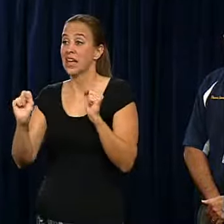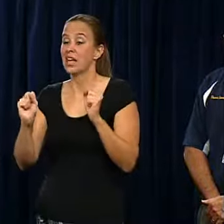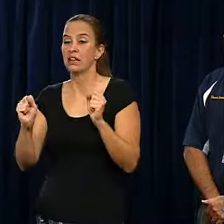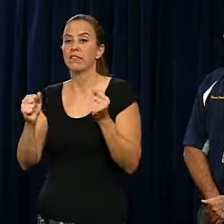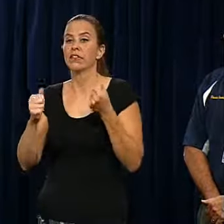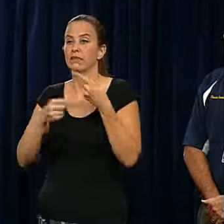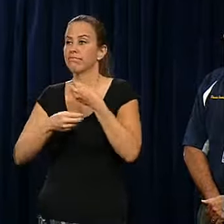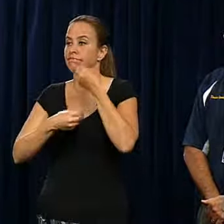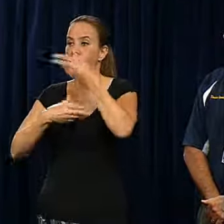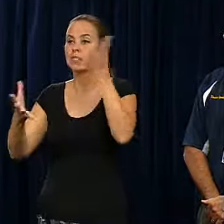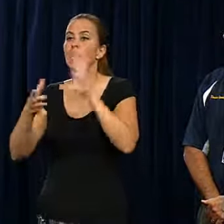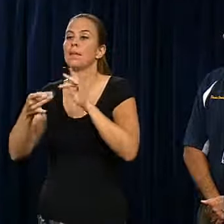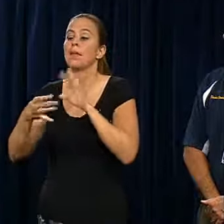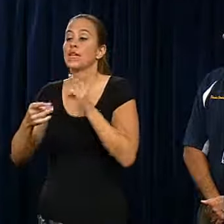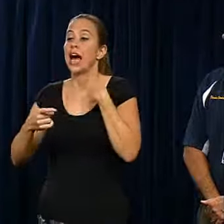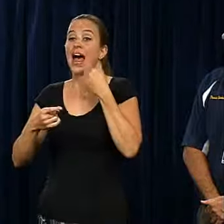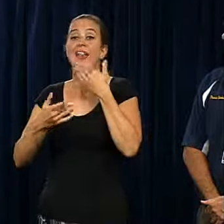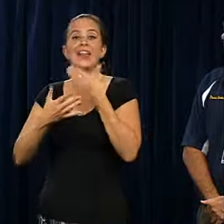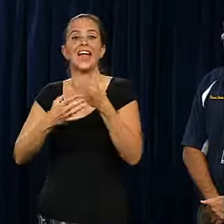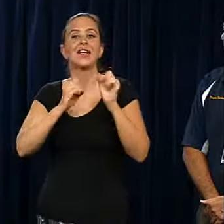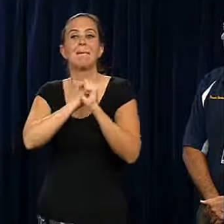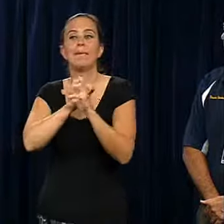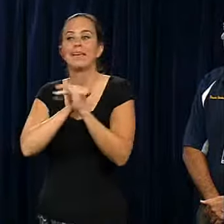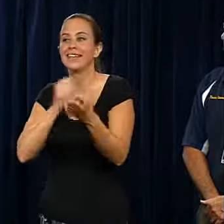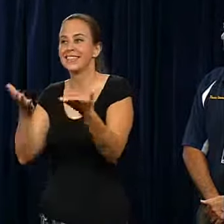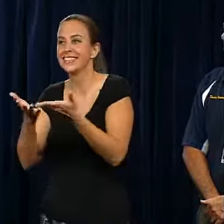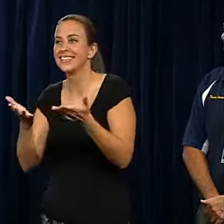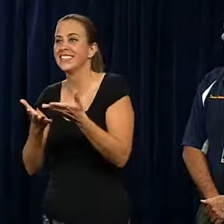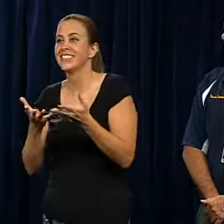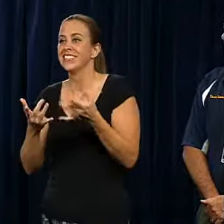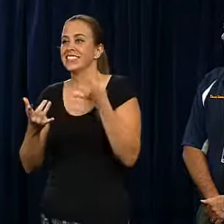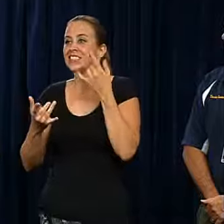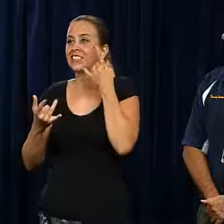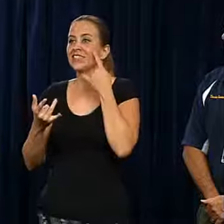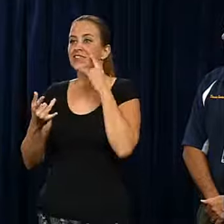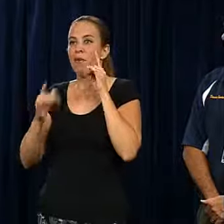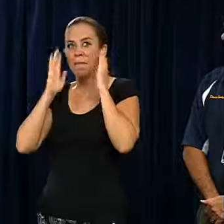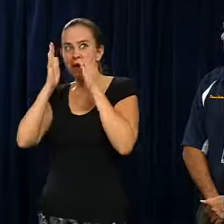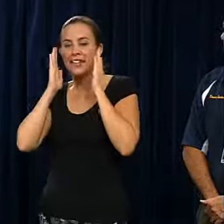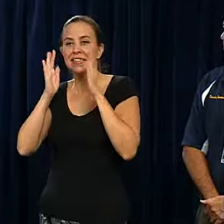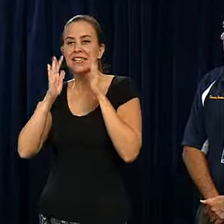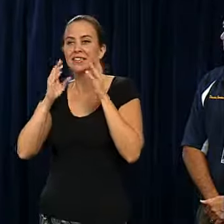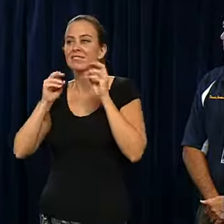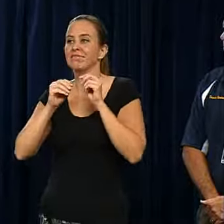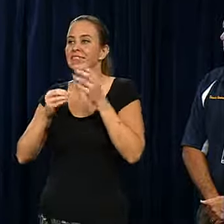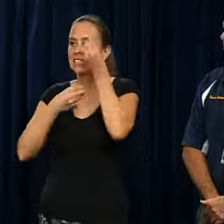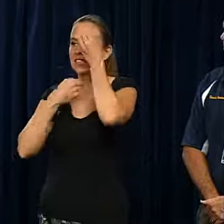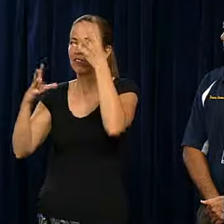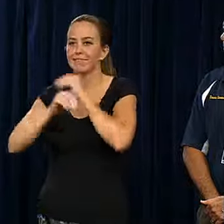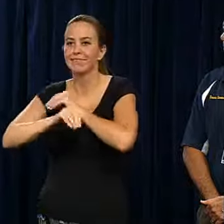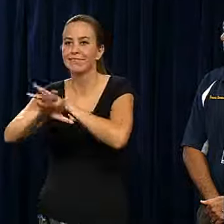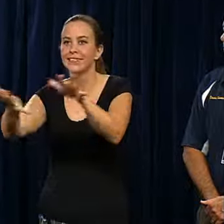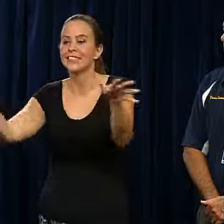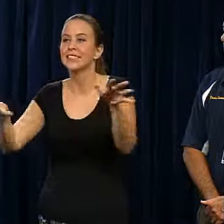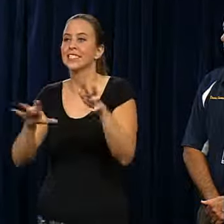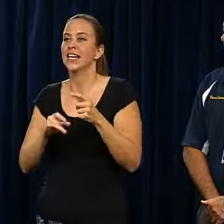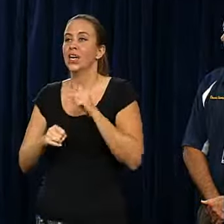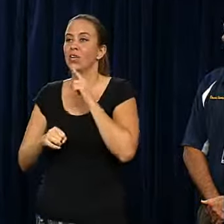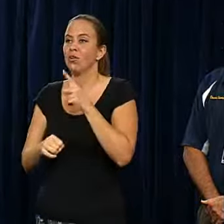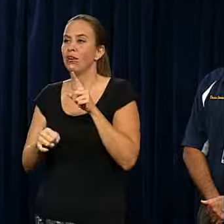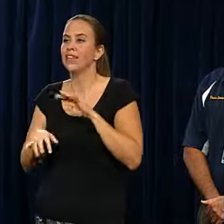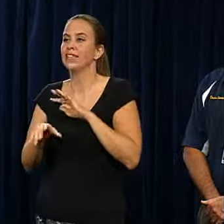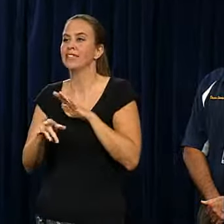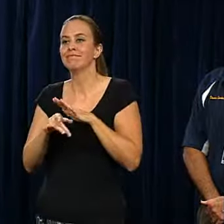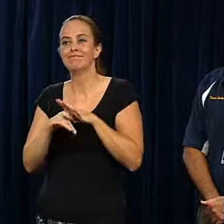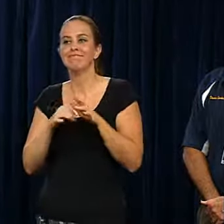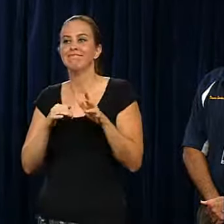the message out. And I think the media, I want to thank the media for really paying attention and putting it out there and really covering this